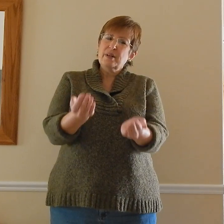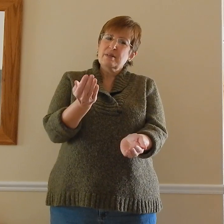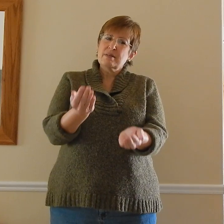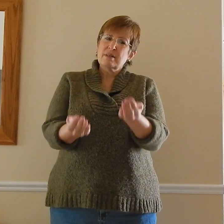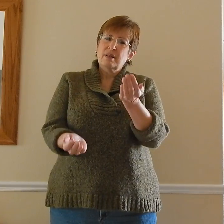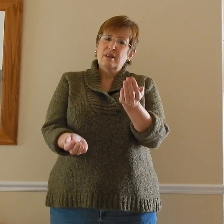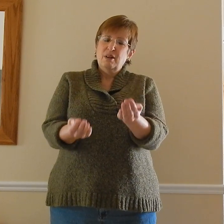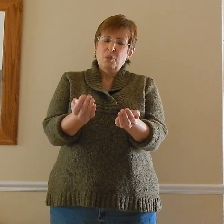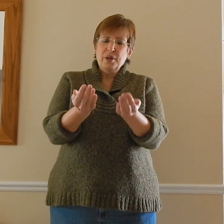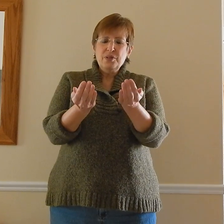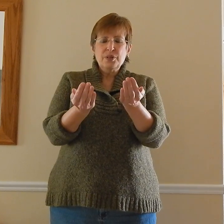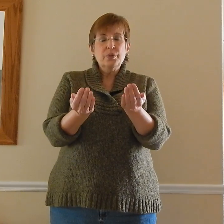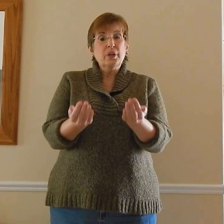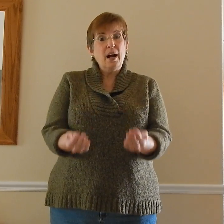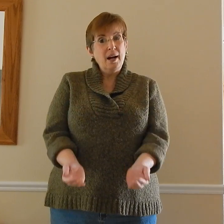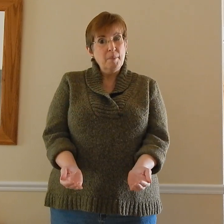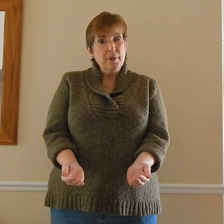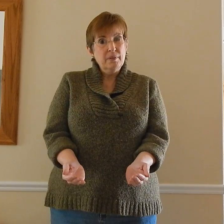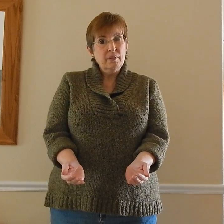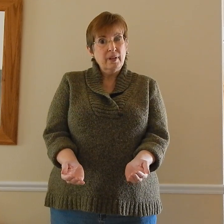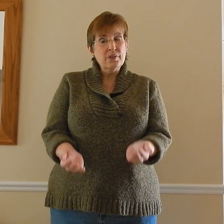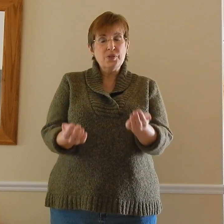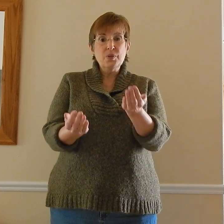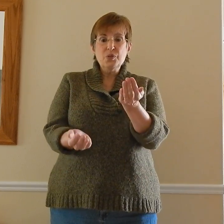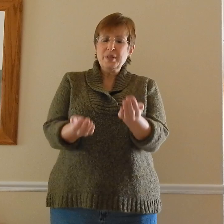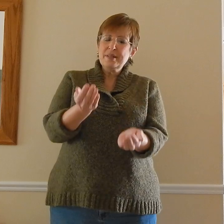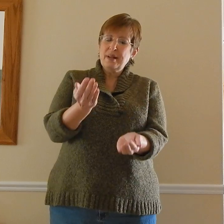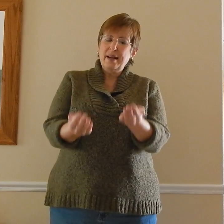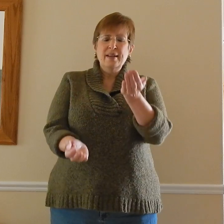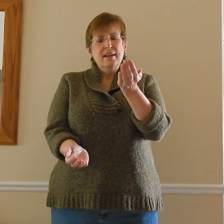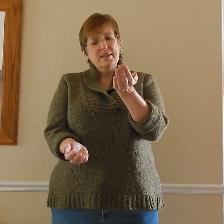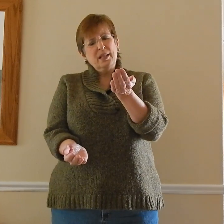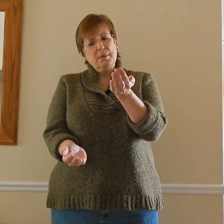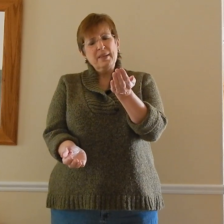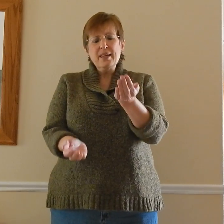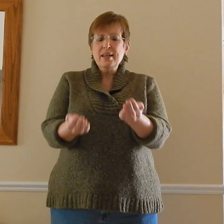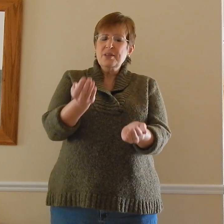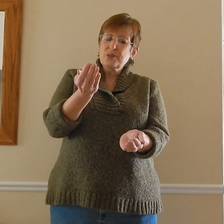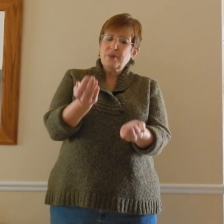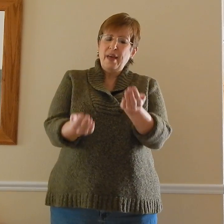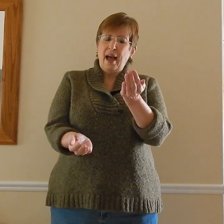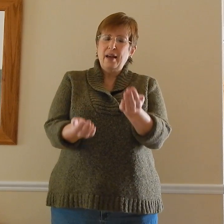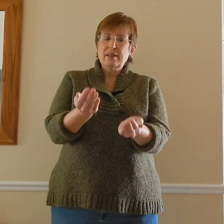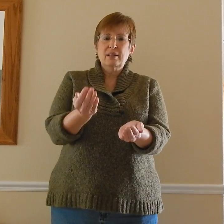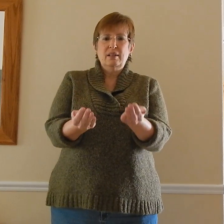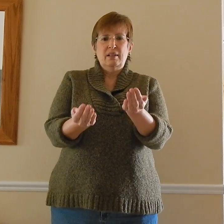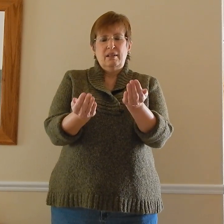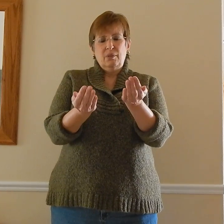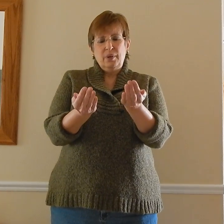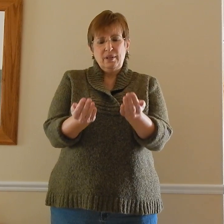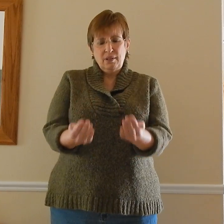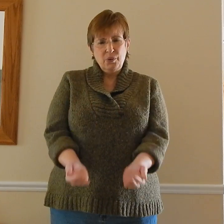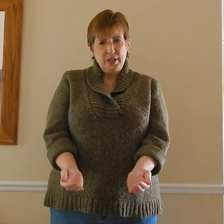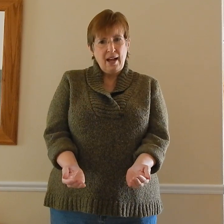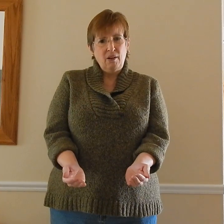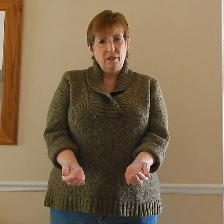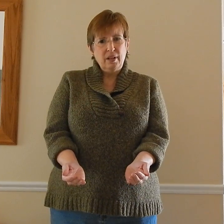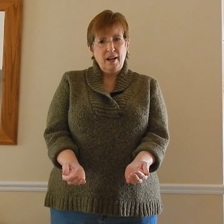was to come and as soon as we decide is it going to be this or that we go down on come